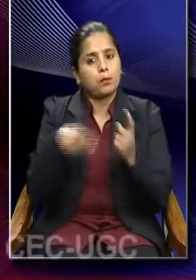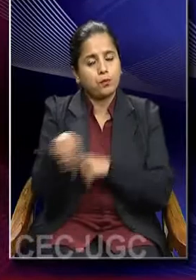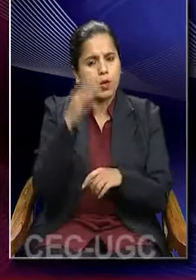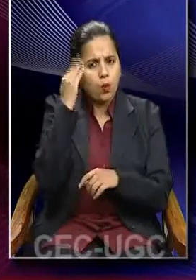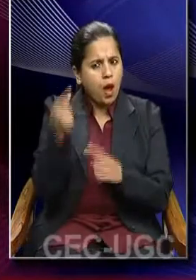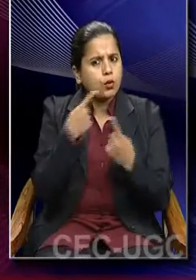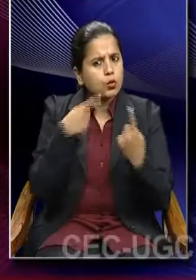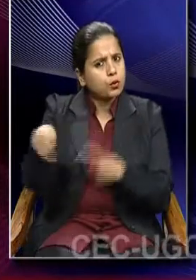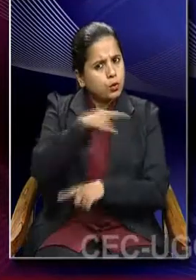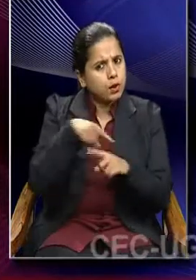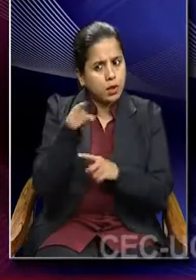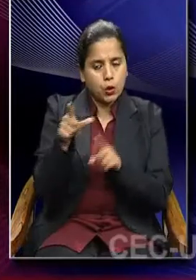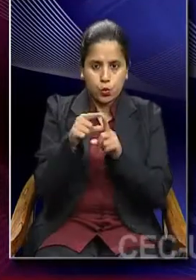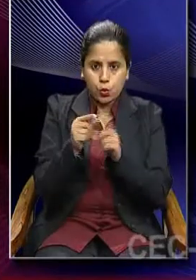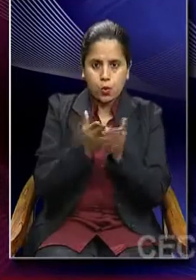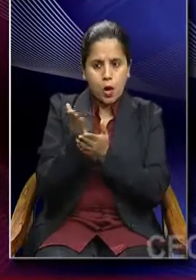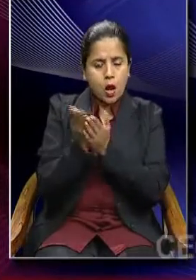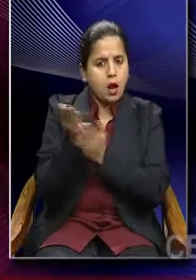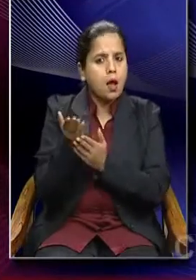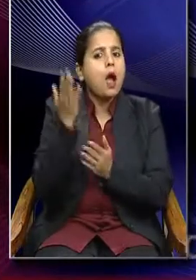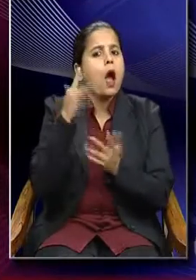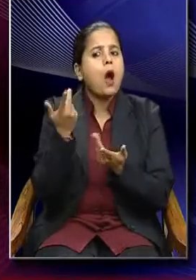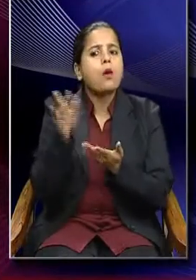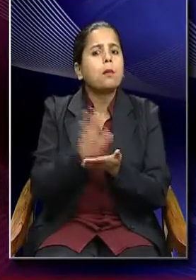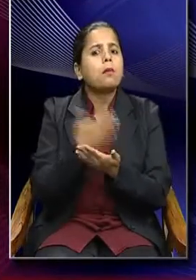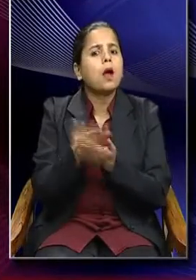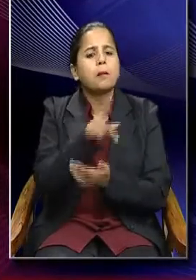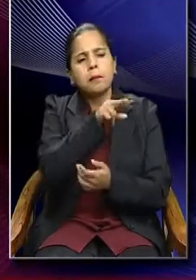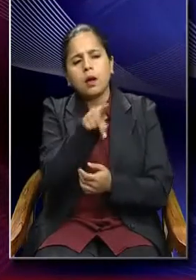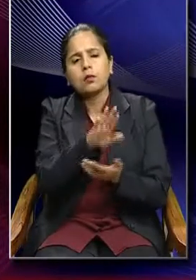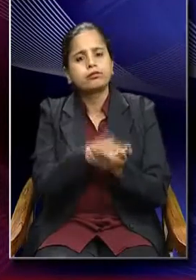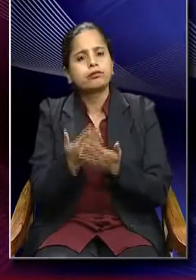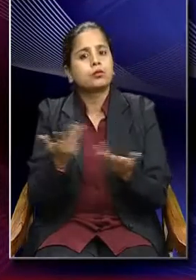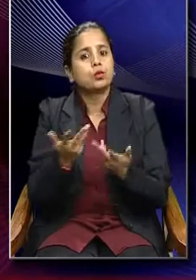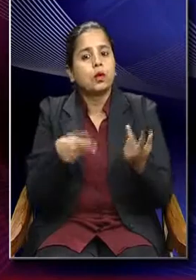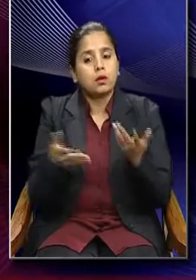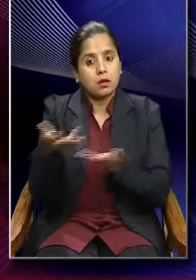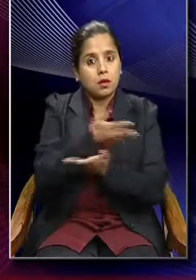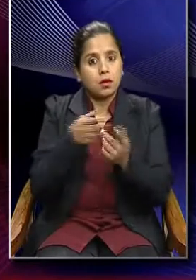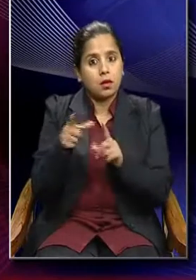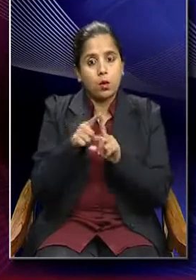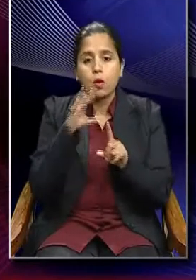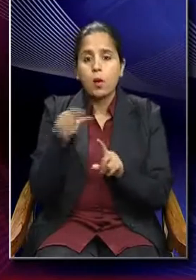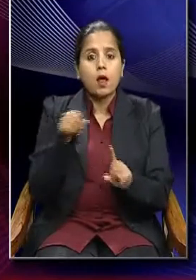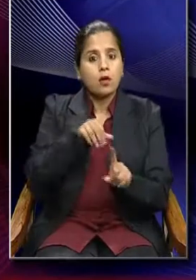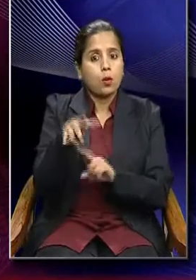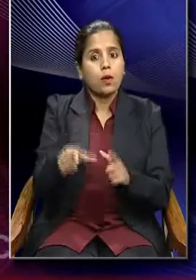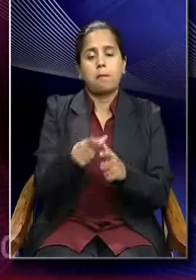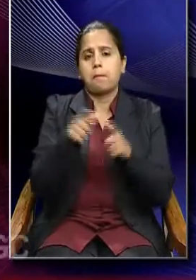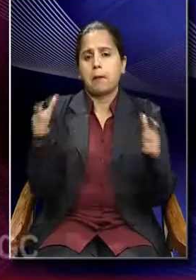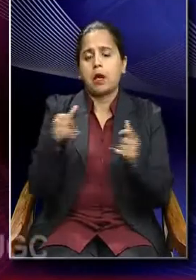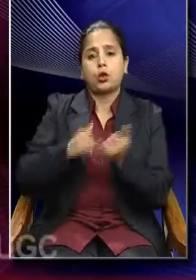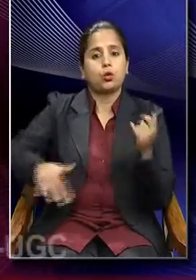interact? The way they are doing. How they interpret the meaning? Interaction that will affect the larger social